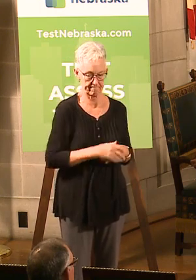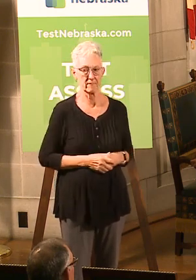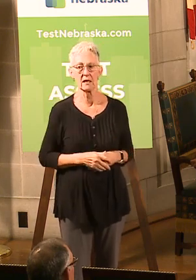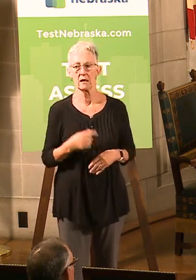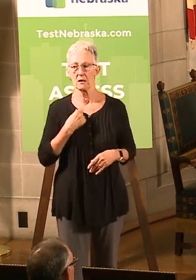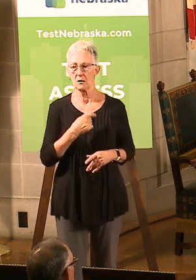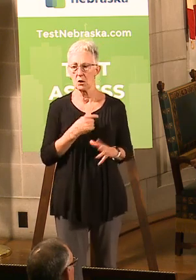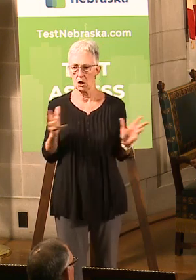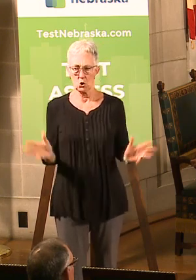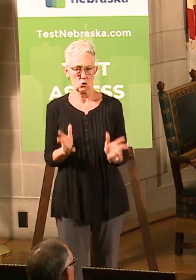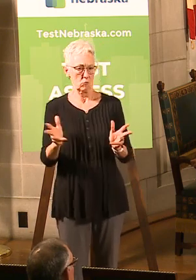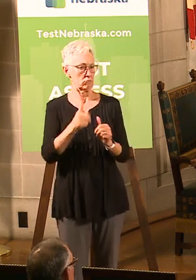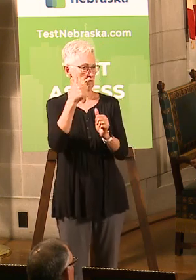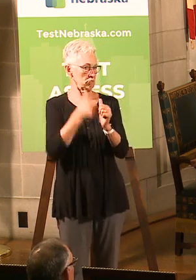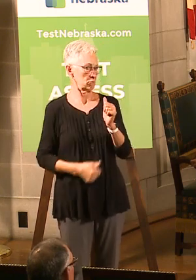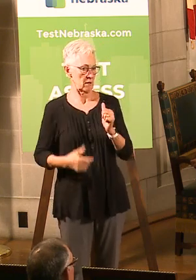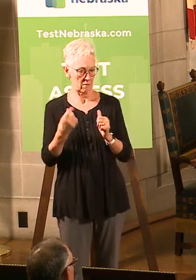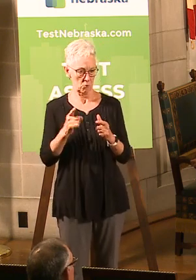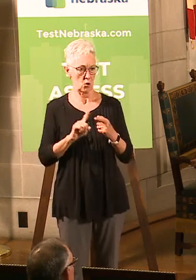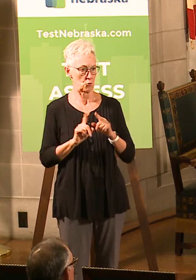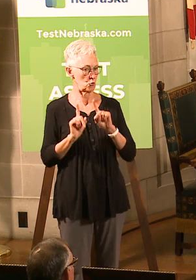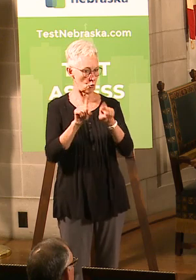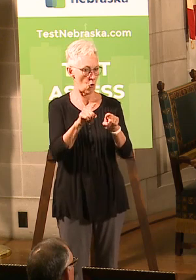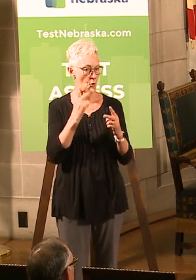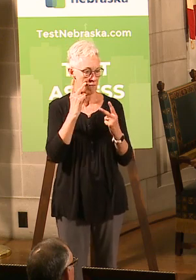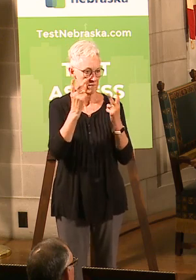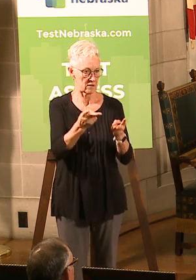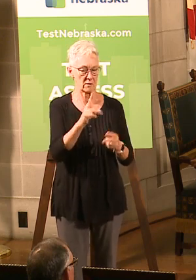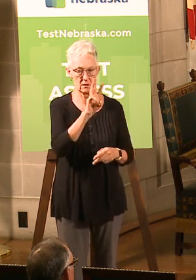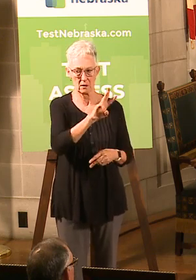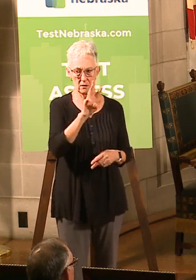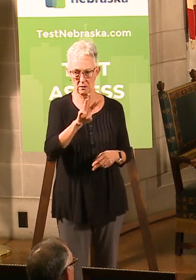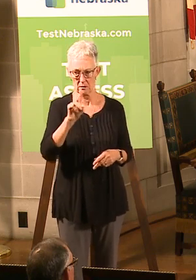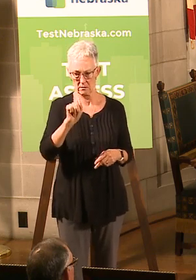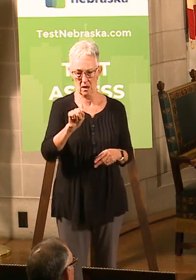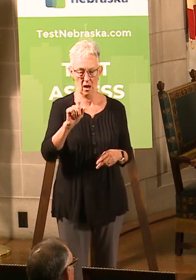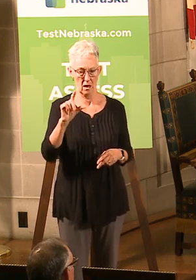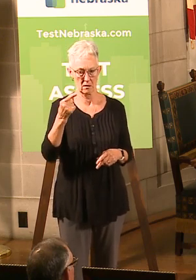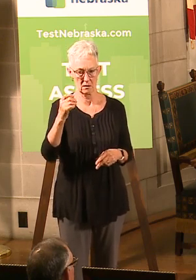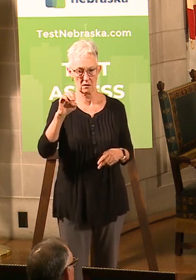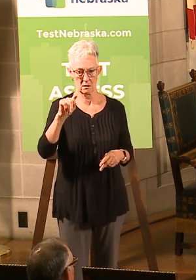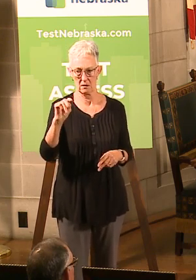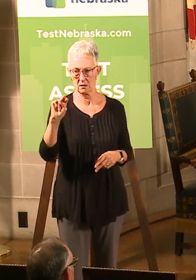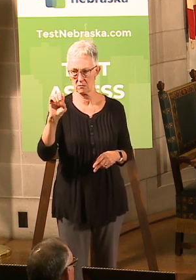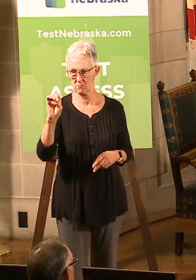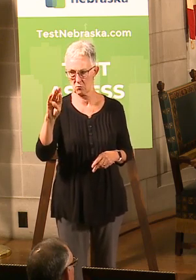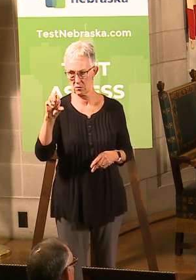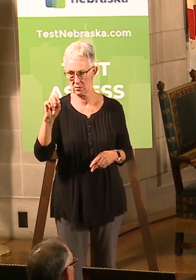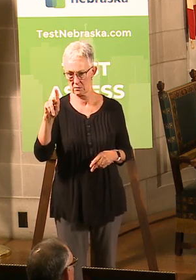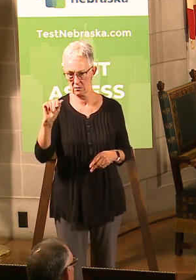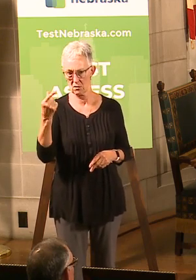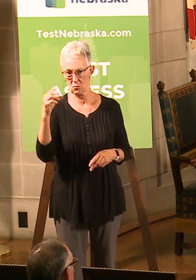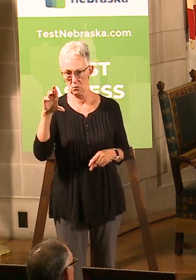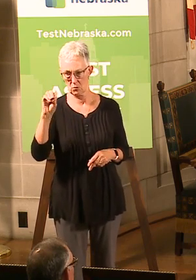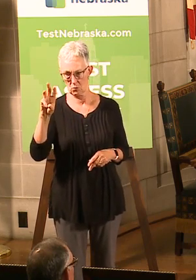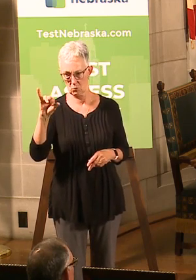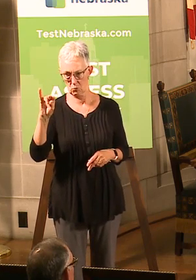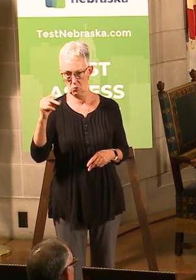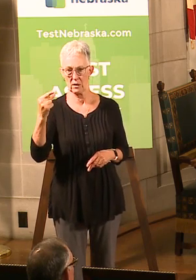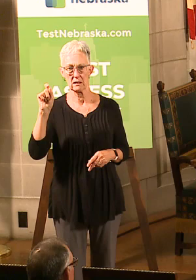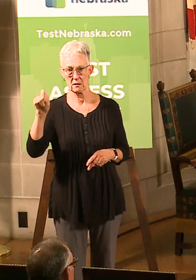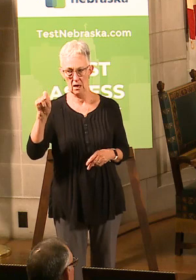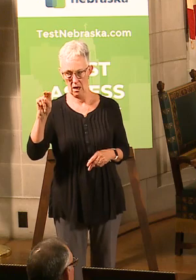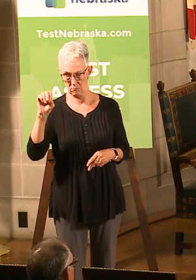everyone, as the governor just stated, to visit www.getnebraskagrowing.nebraska.gov.